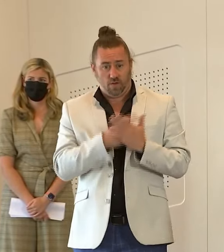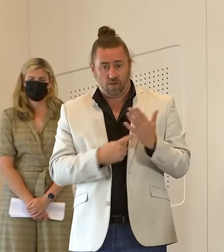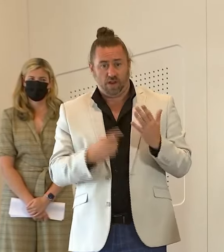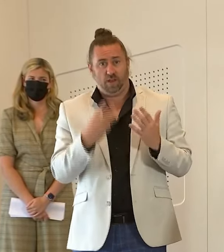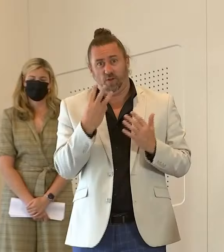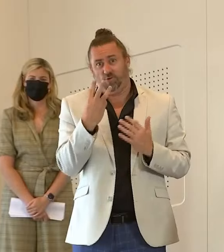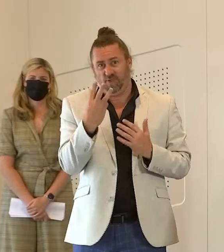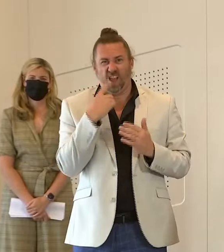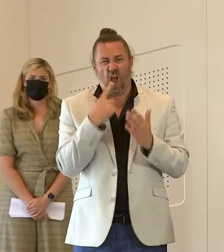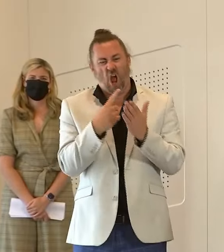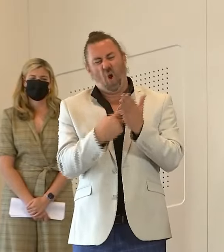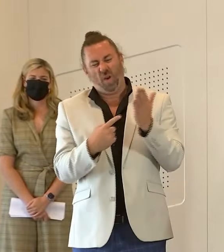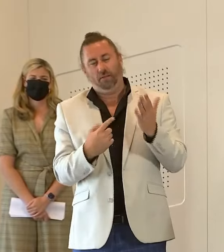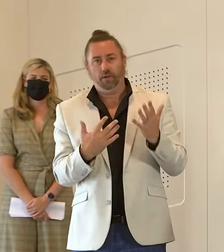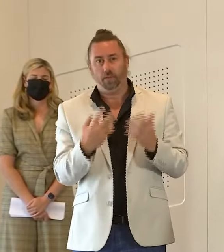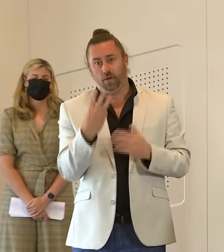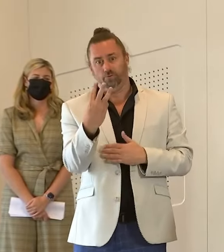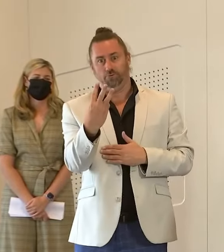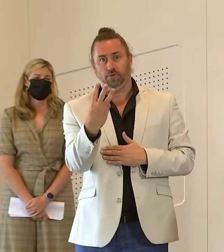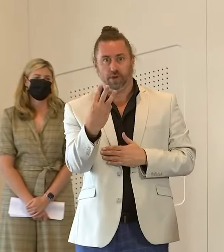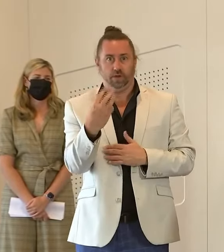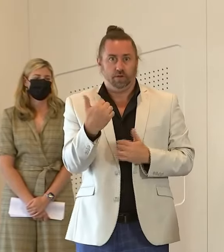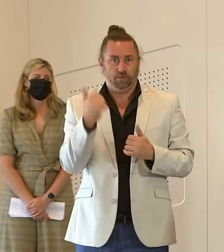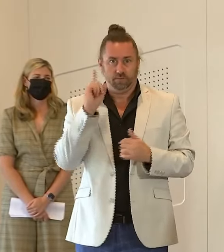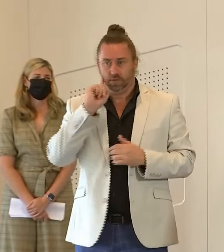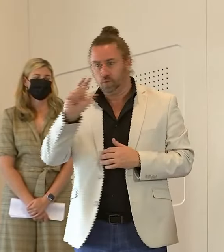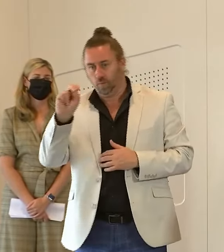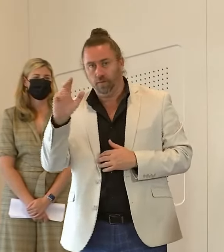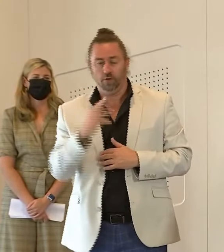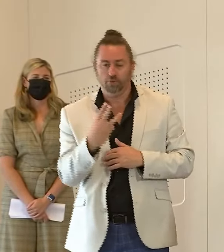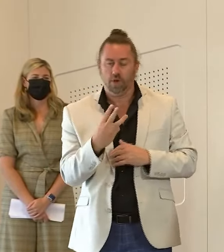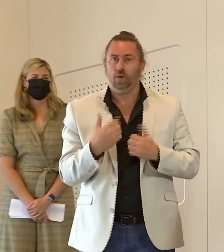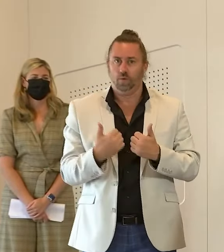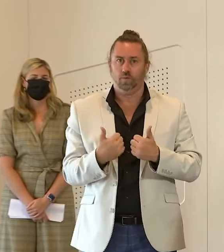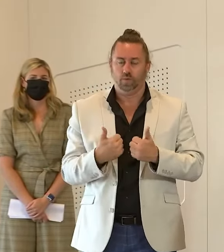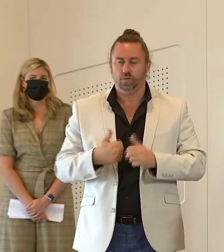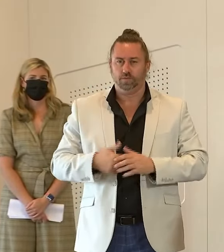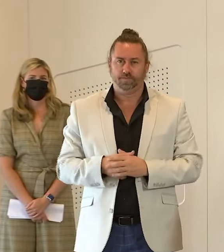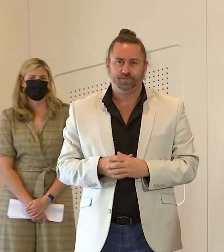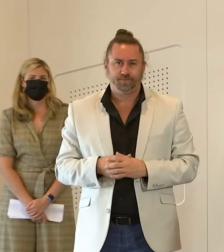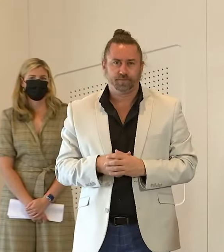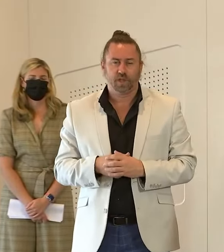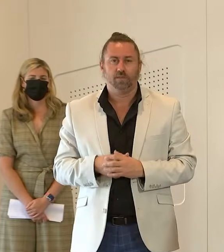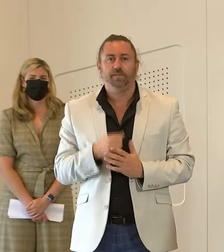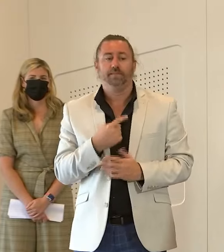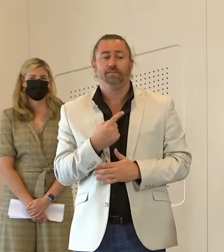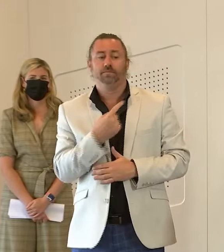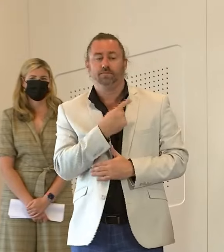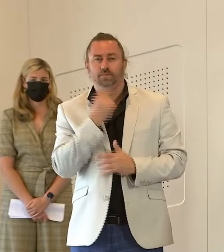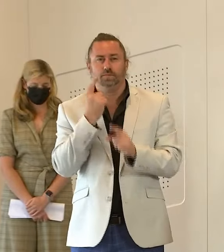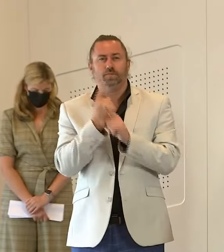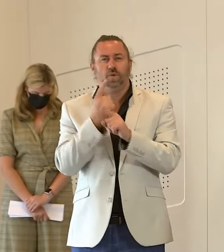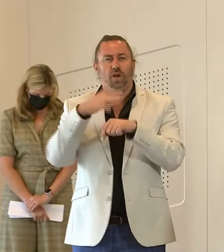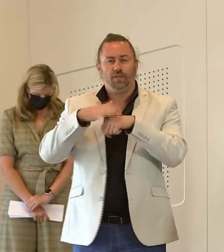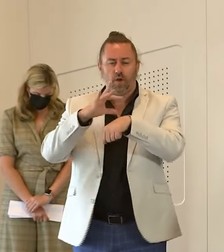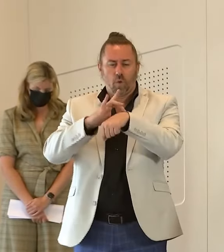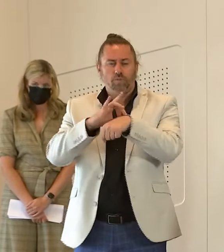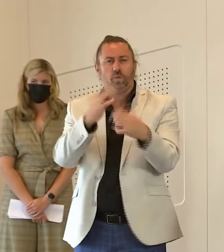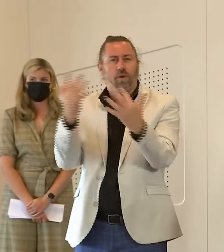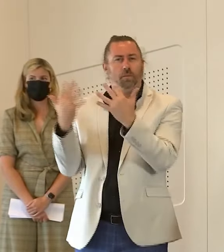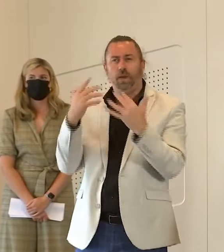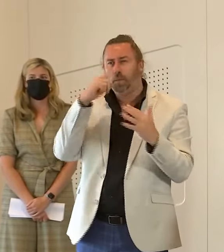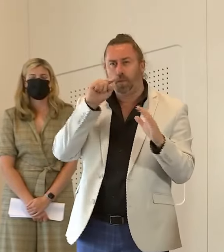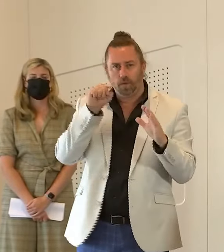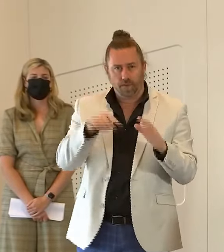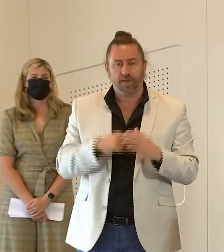fingers crossed. We've also got the Chief Health Officer will go through the numbers in the hospitals as well.